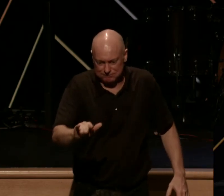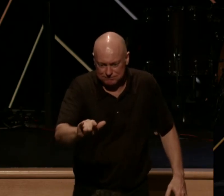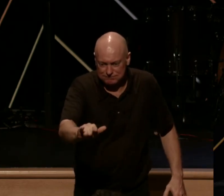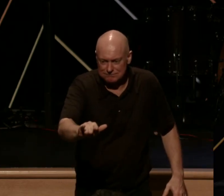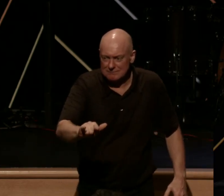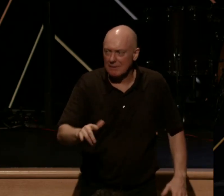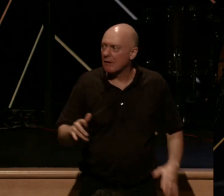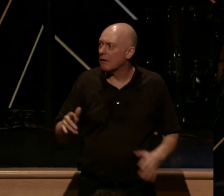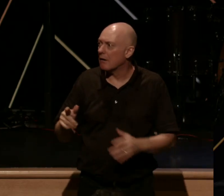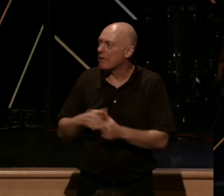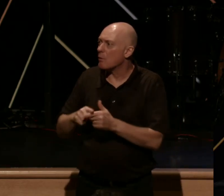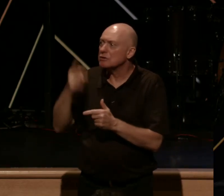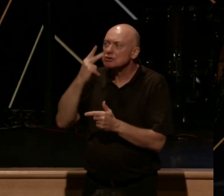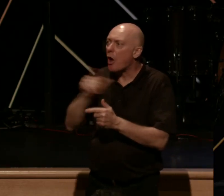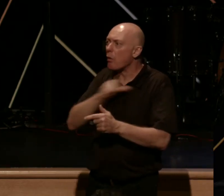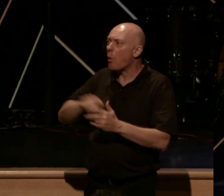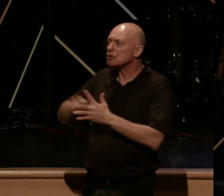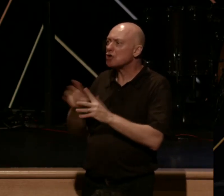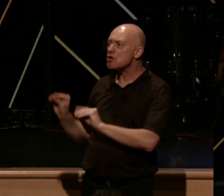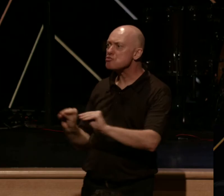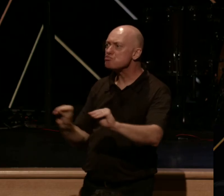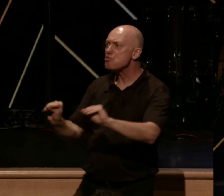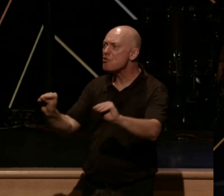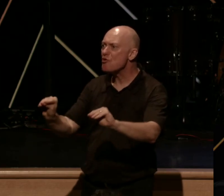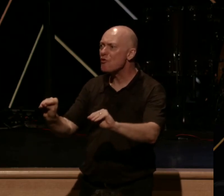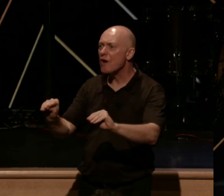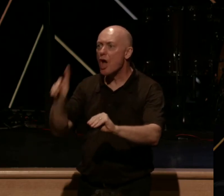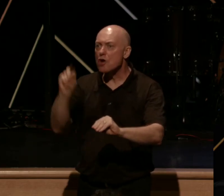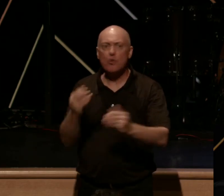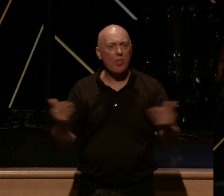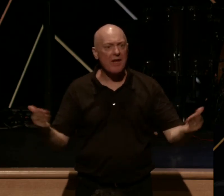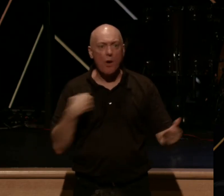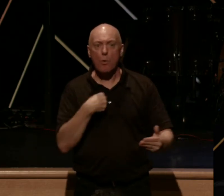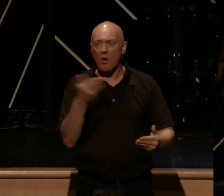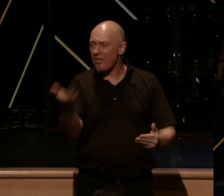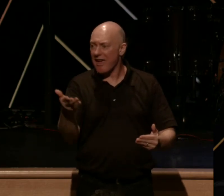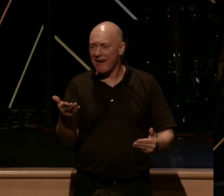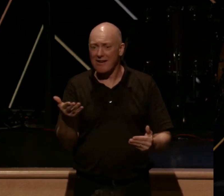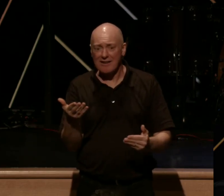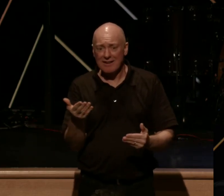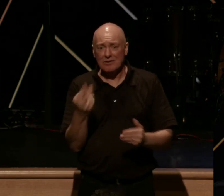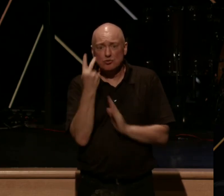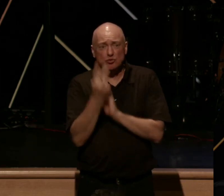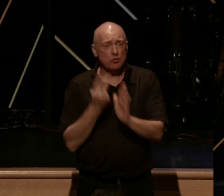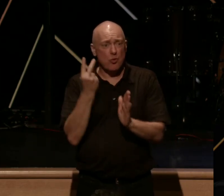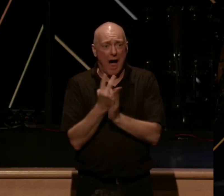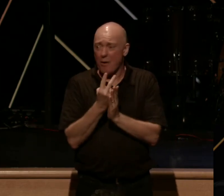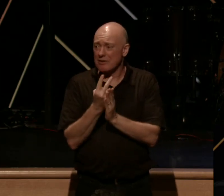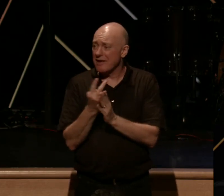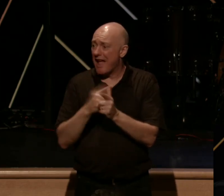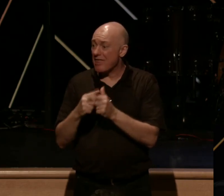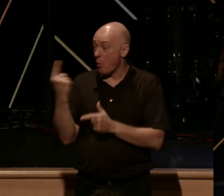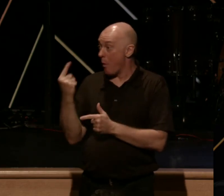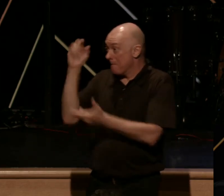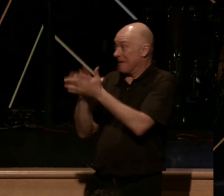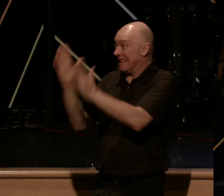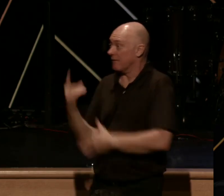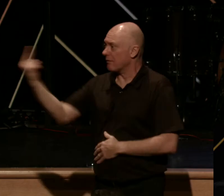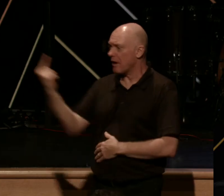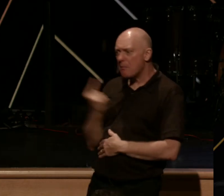Lord start to move and start to do things. And we were there just like a couple of hours, and a believer in the community came to us and just